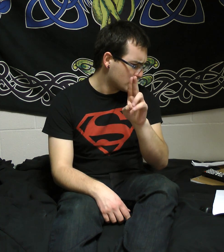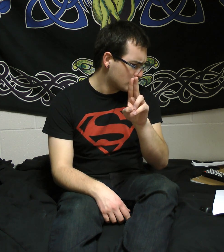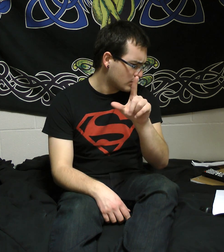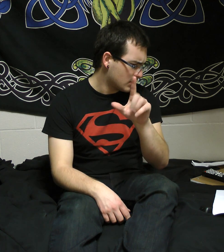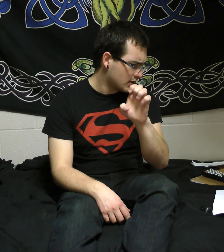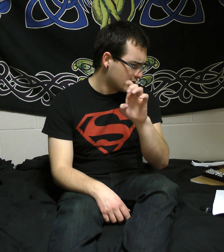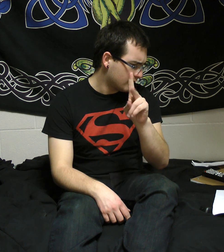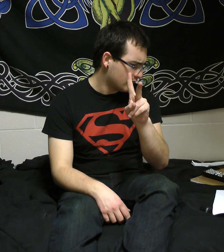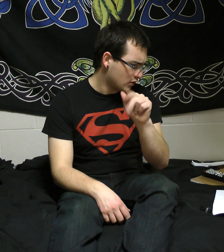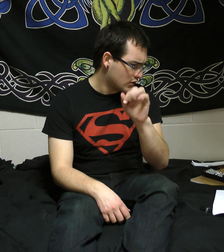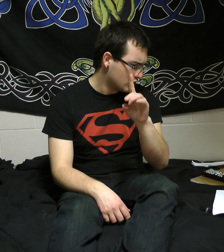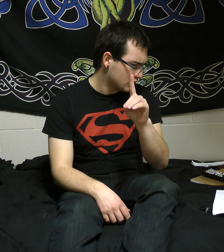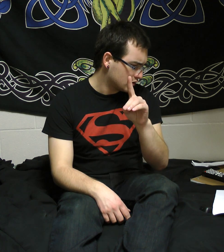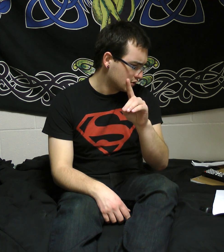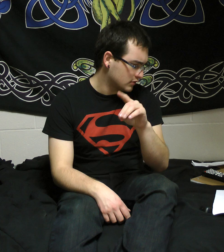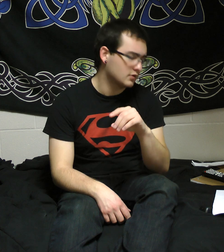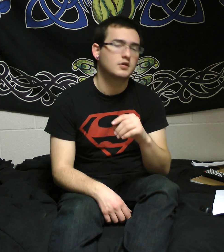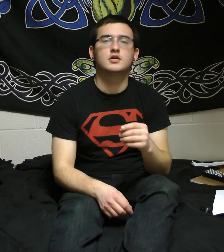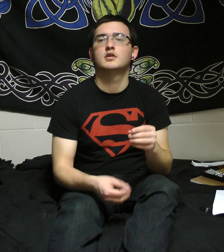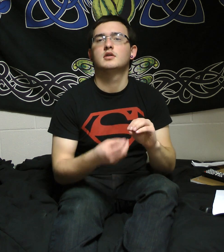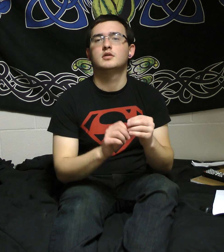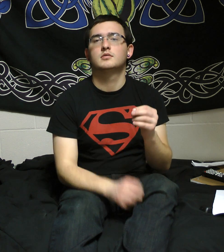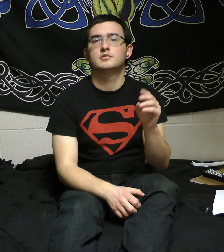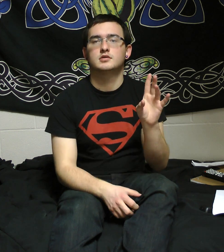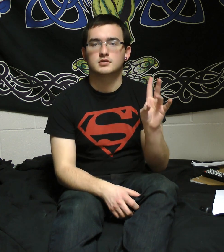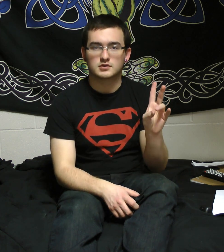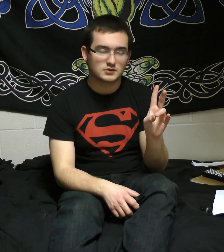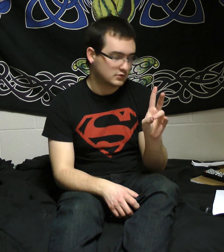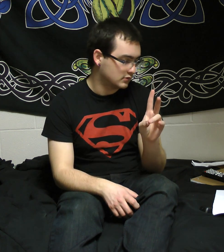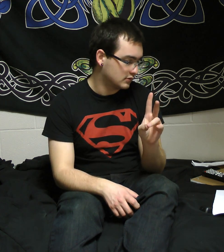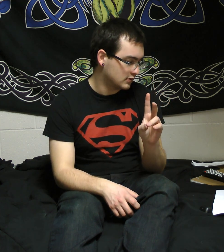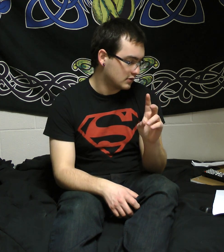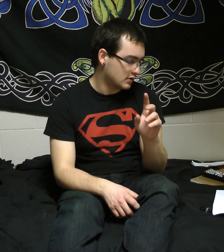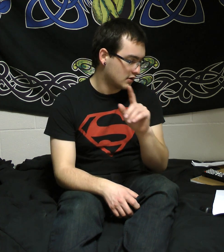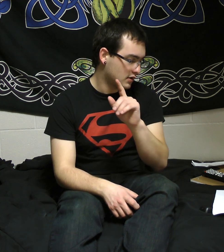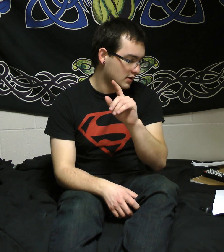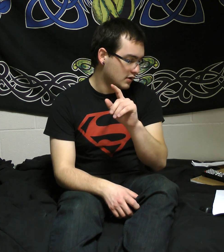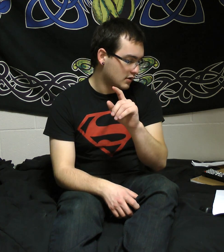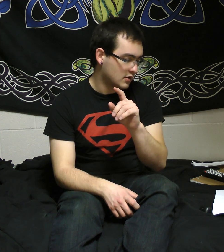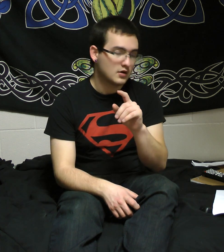Reaching to come sweetly in the way you did before